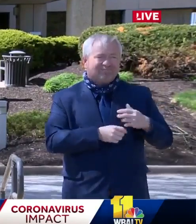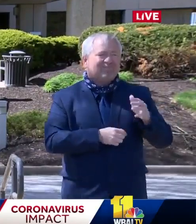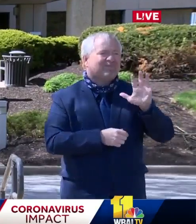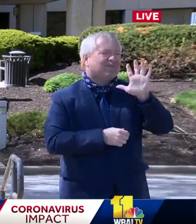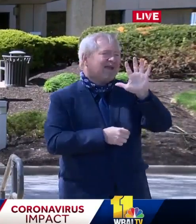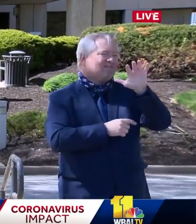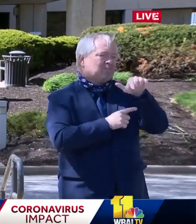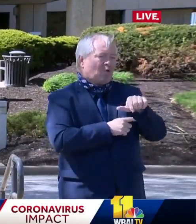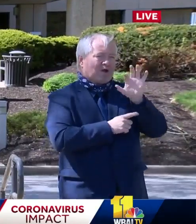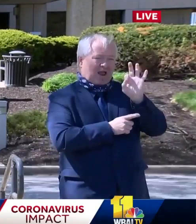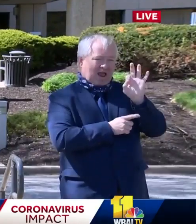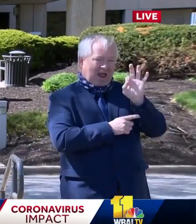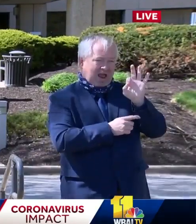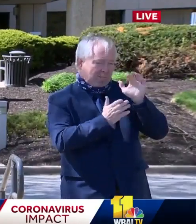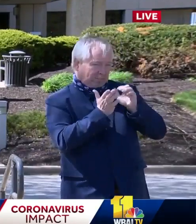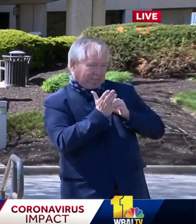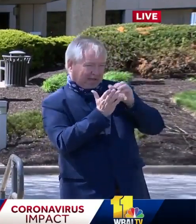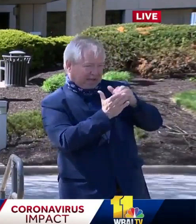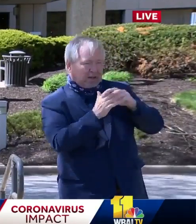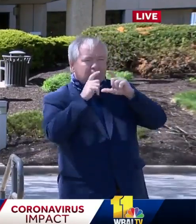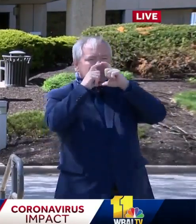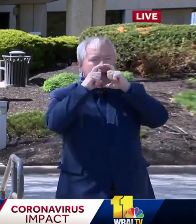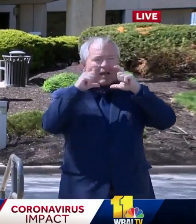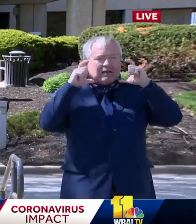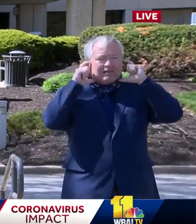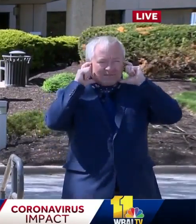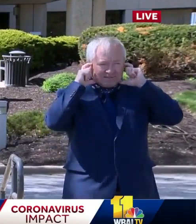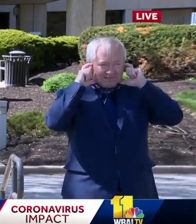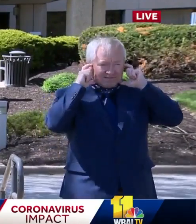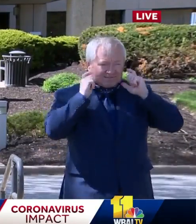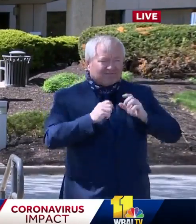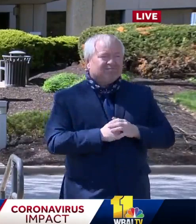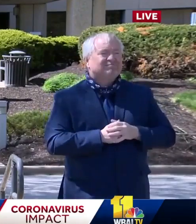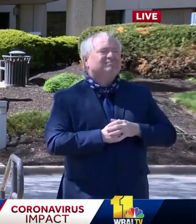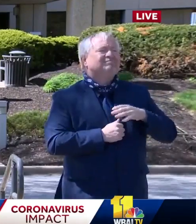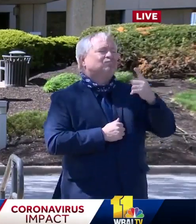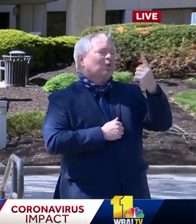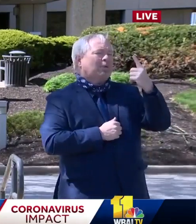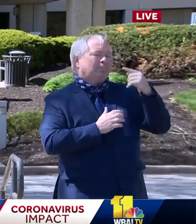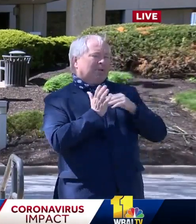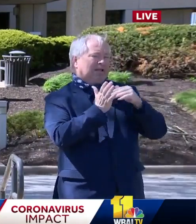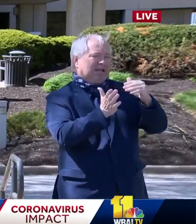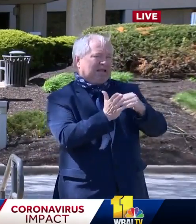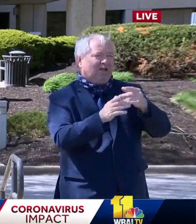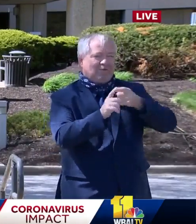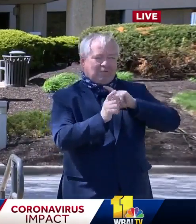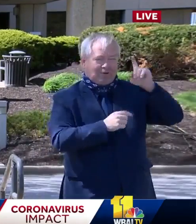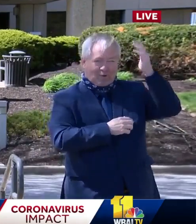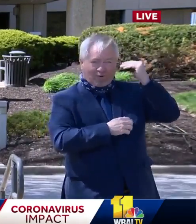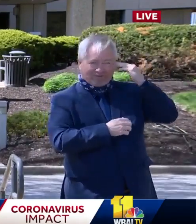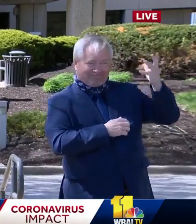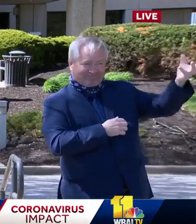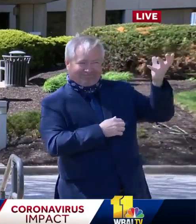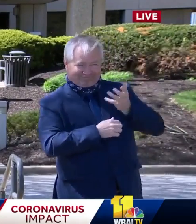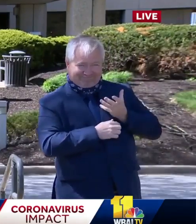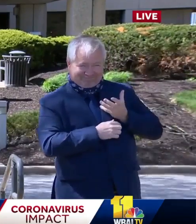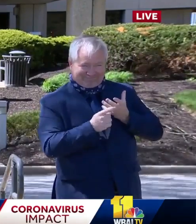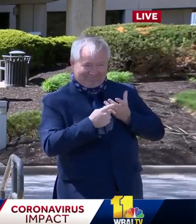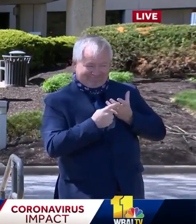we've recently acquired, including 1 million masks from our friends in Korea, 1 million